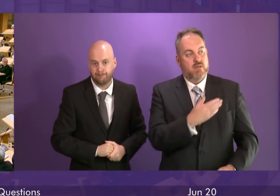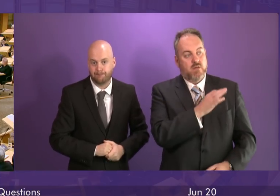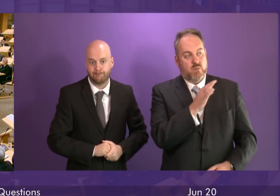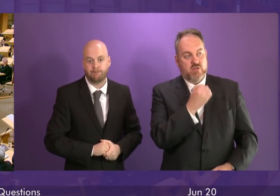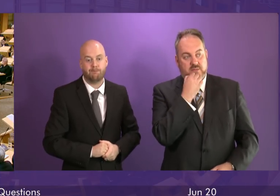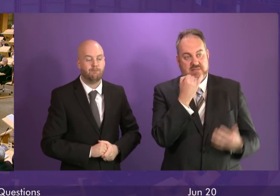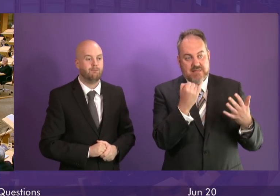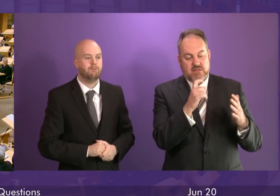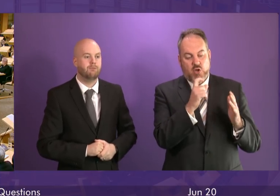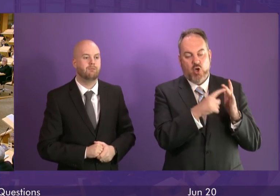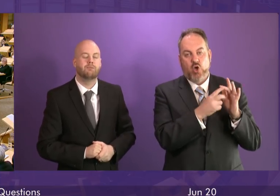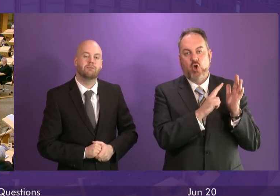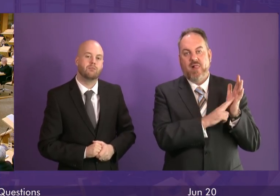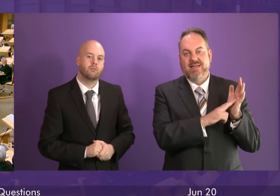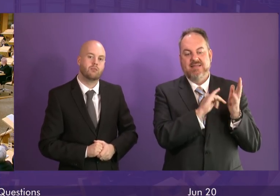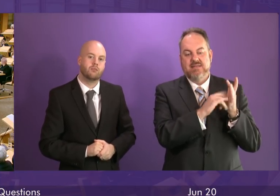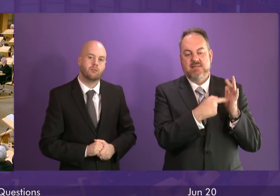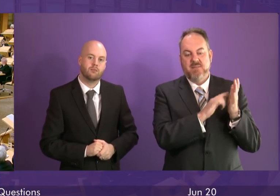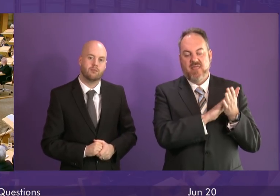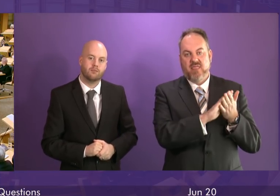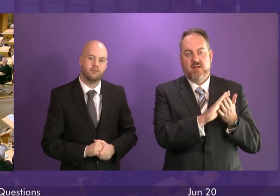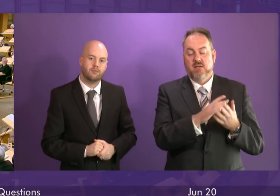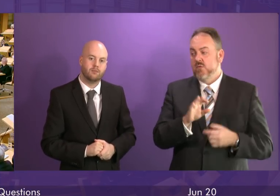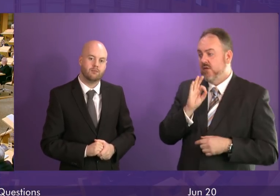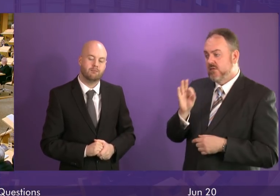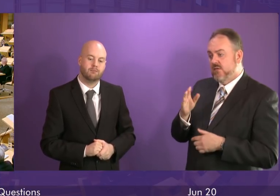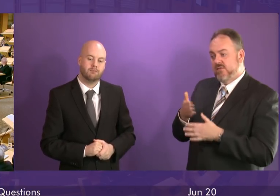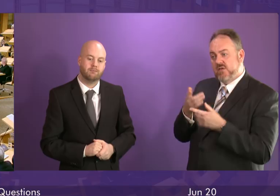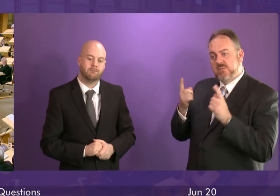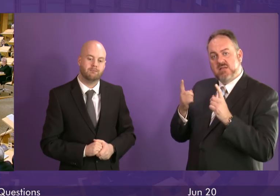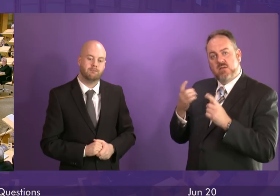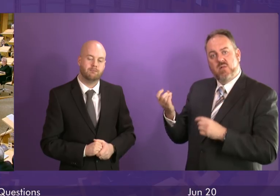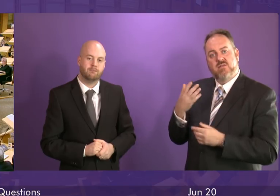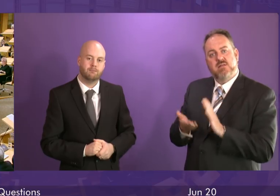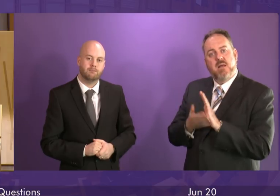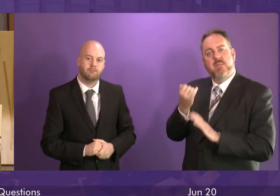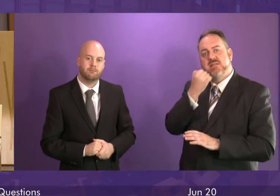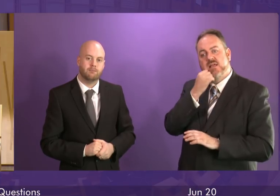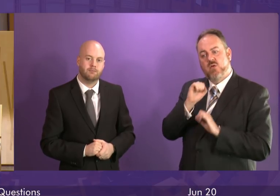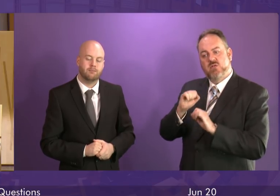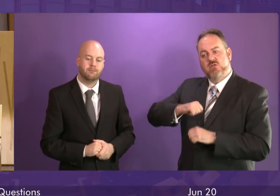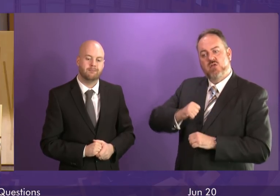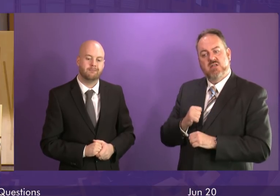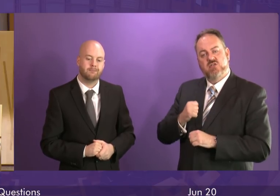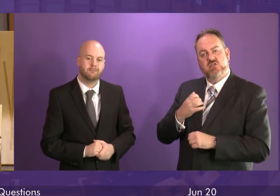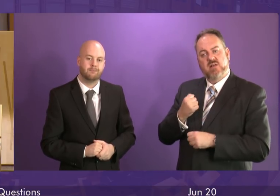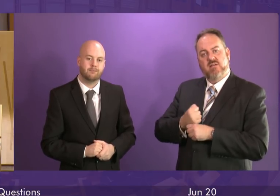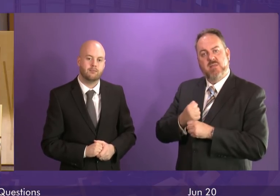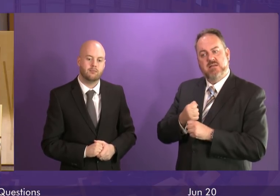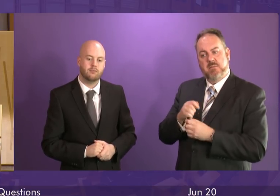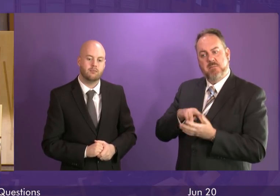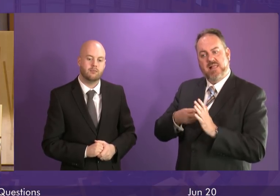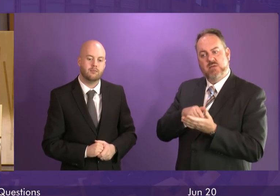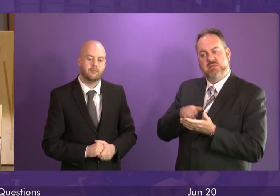number six, Colin Smith. Thank you, President Officer, to ask the First Minister whether she will provide an update on the Scottish Government's plans to sell Prestwick